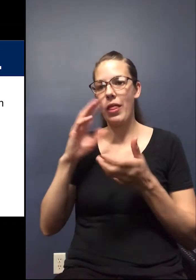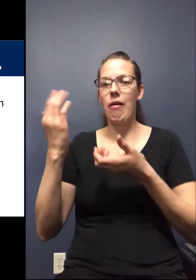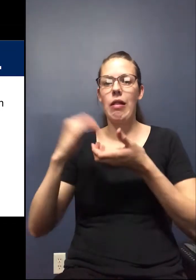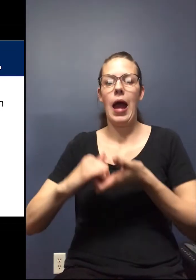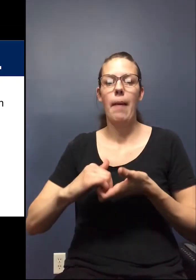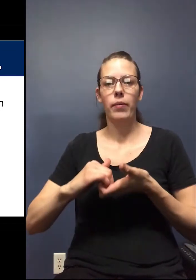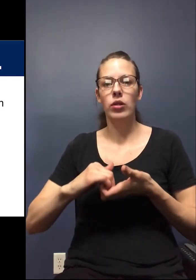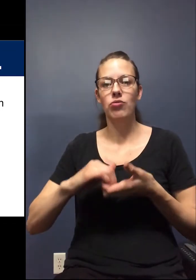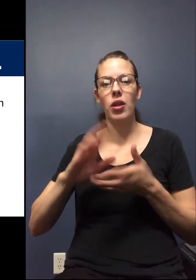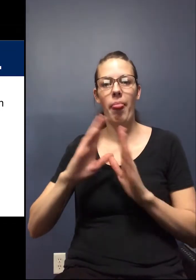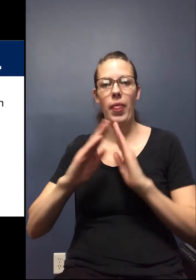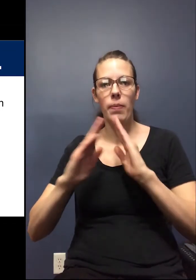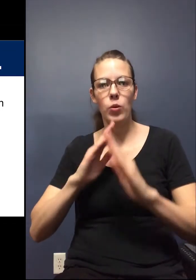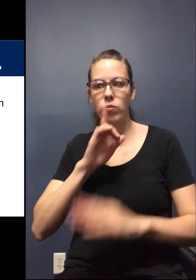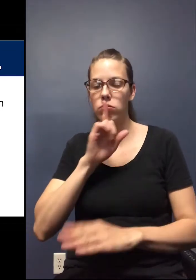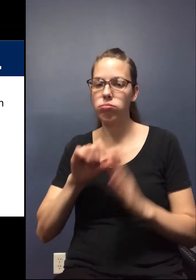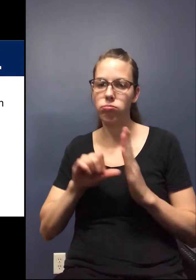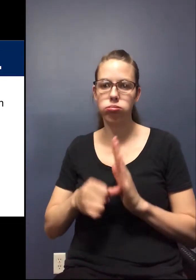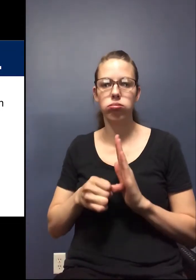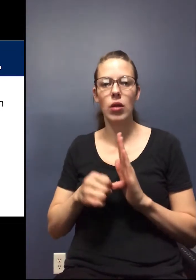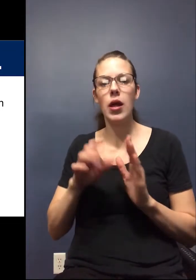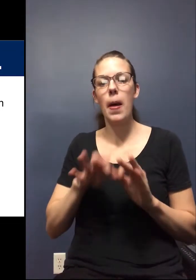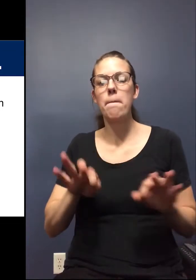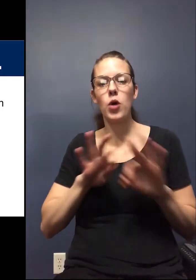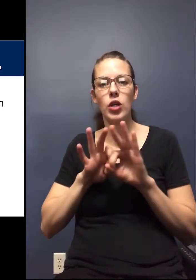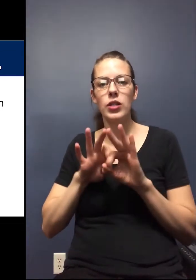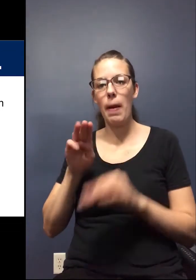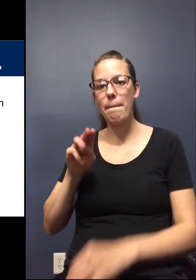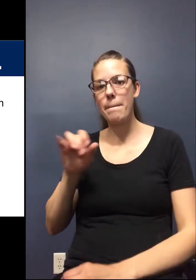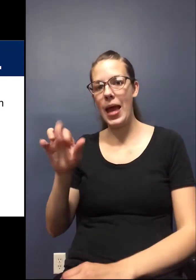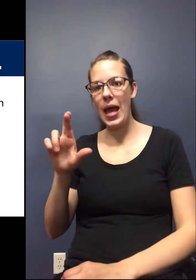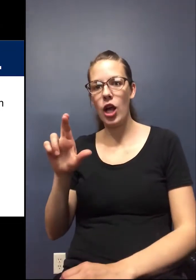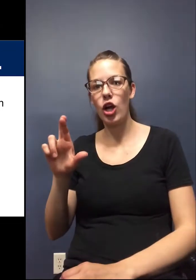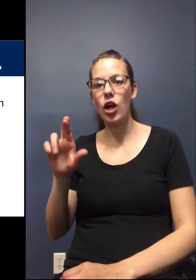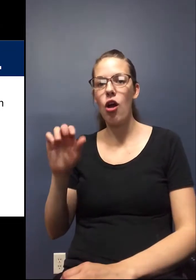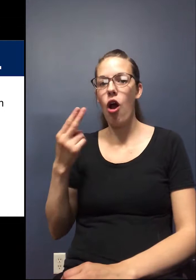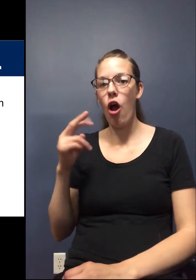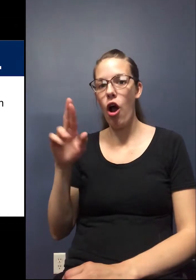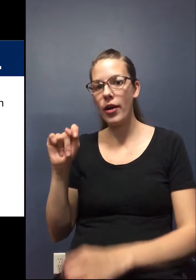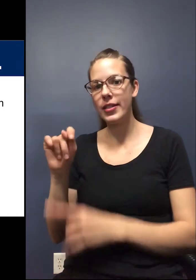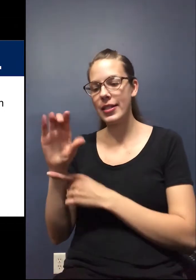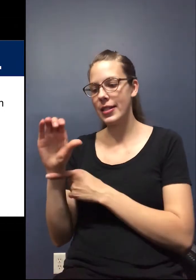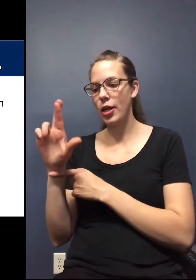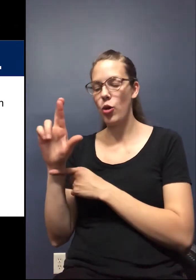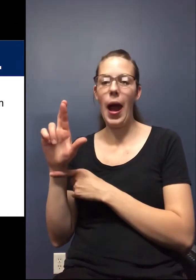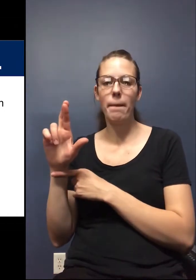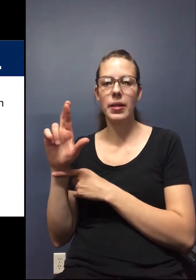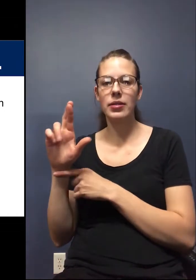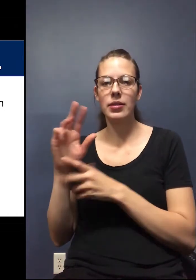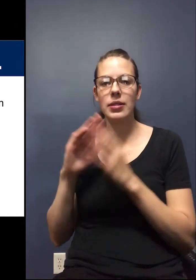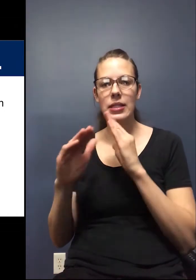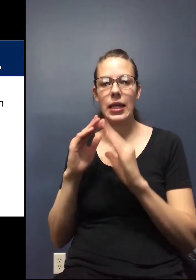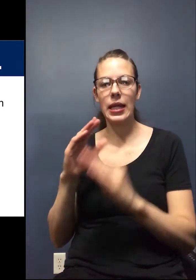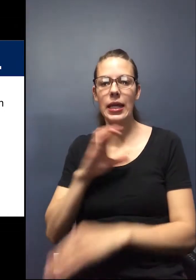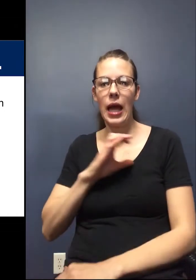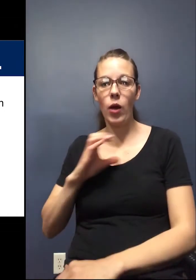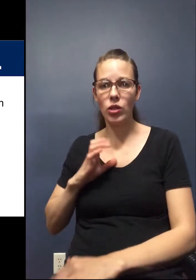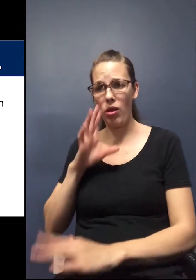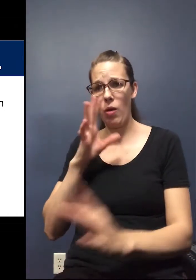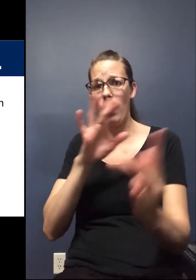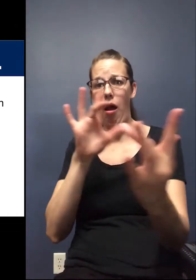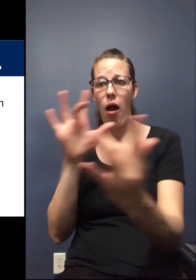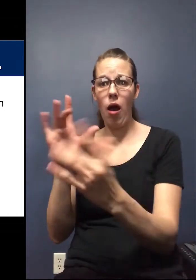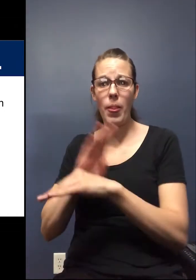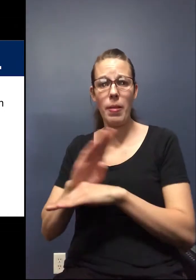collaboration in our community. It's been very important to Mayor Hart and the City Rapids City Council that we stay in contact with businesses.